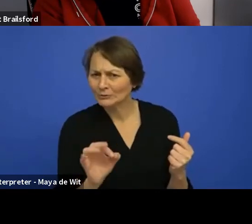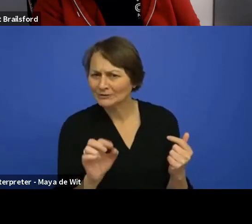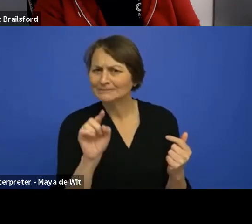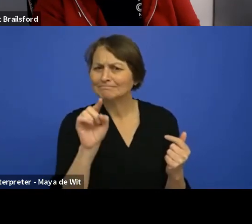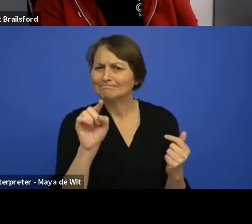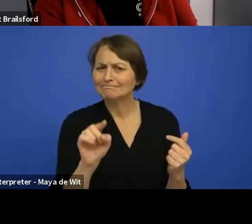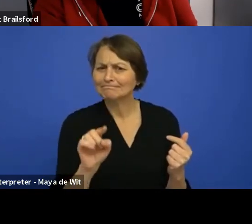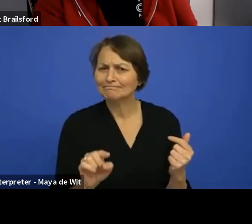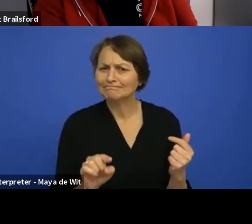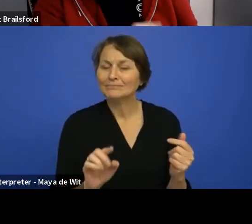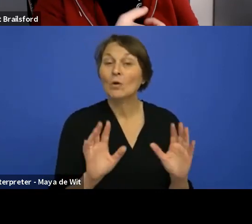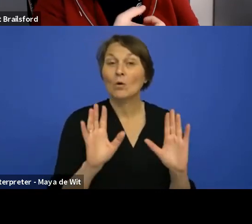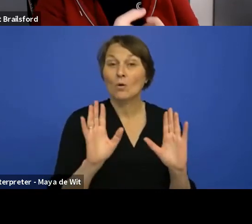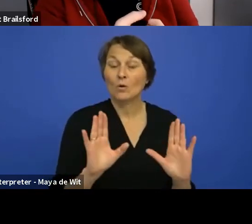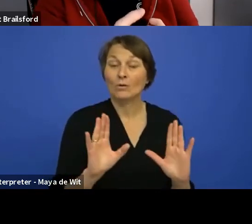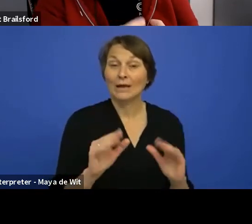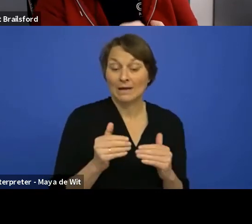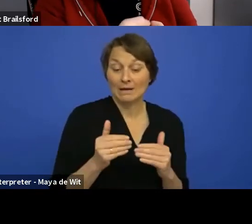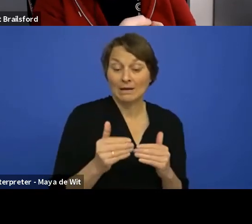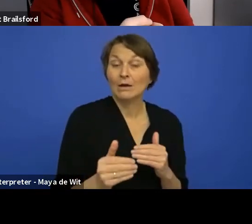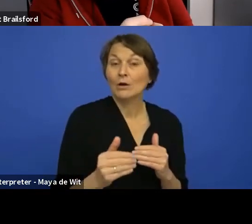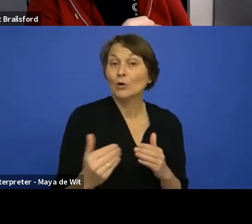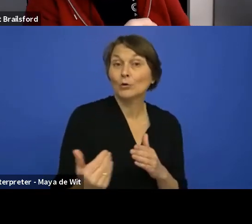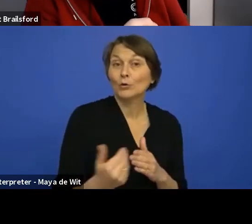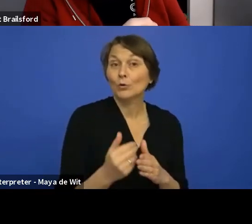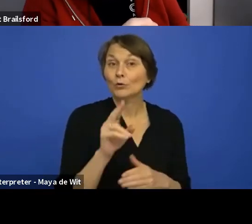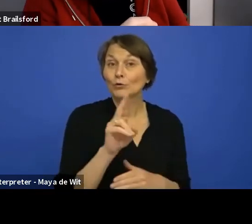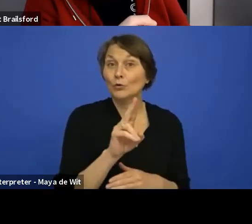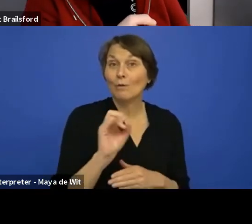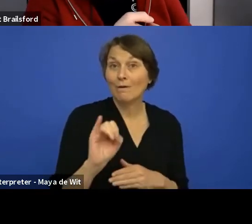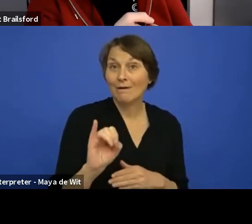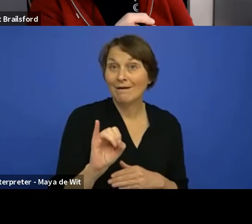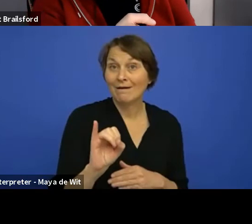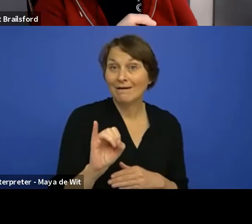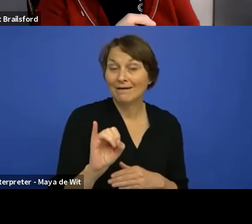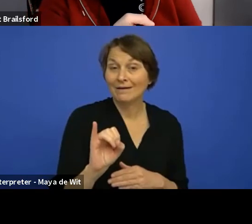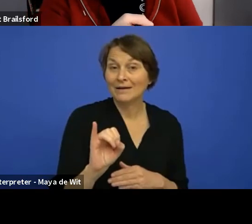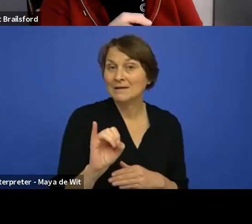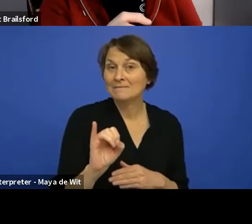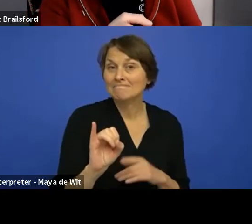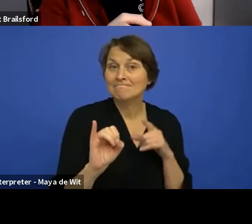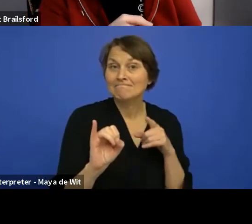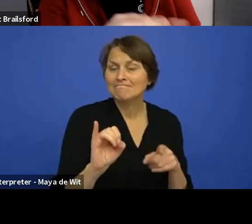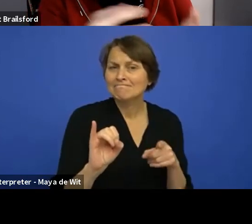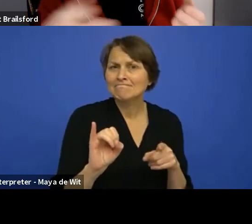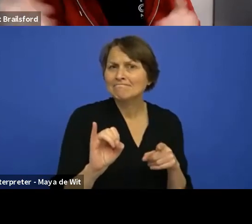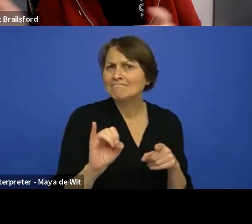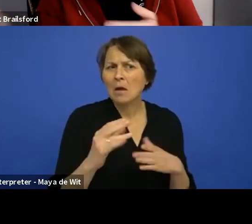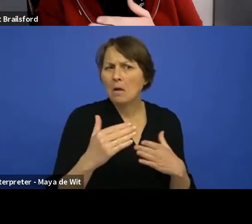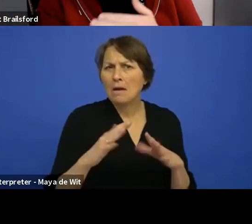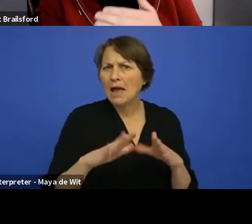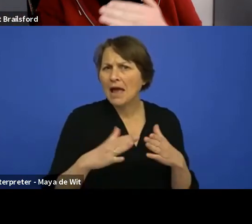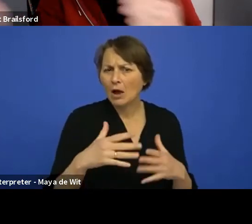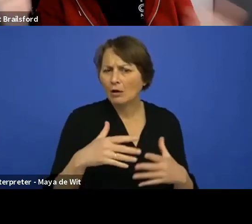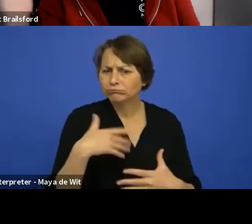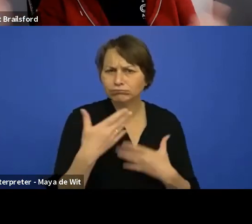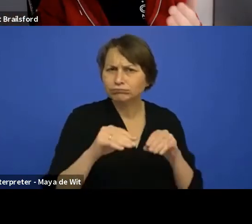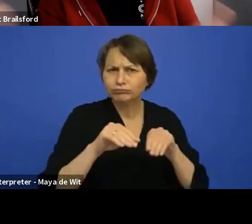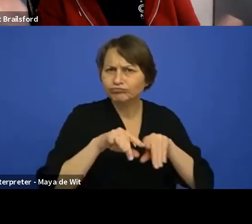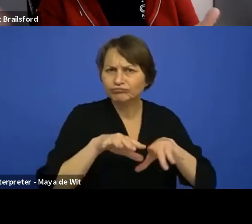when we get to the new UI, do we think we've got any ideas on how that will get rolled out? Will we be able, will people be able to choose between the